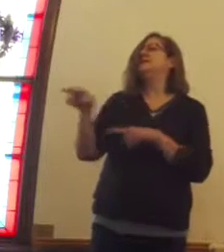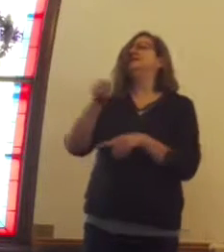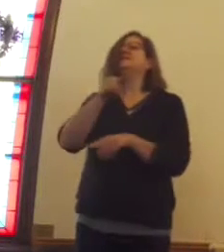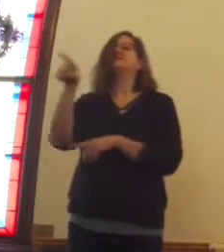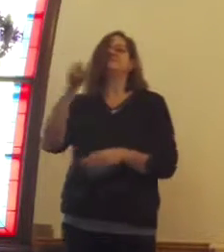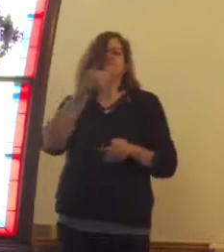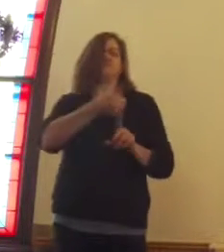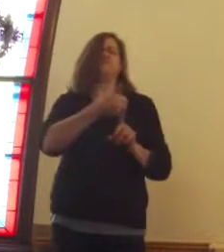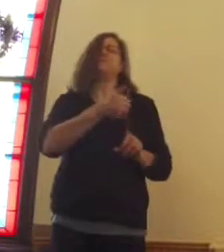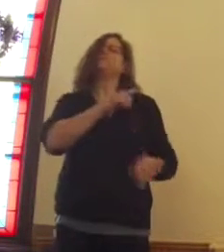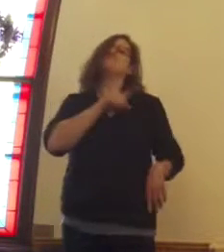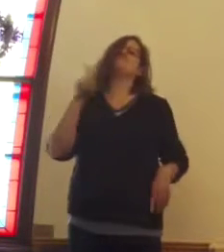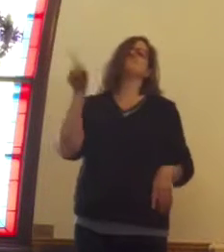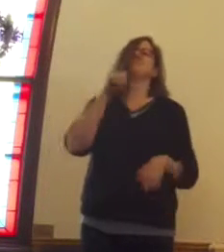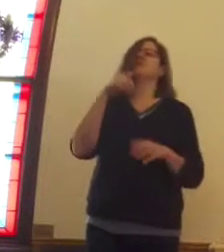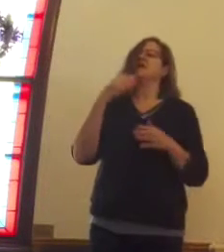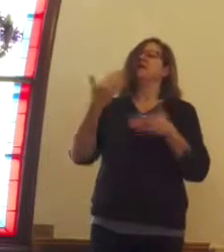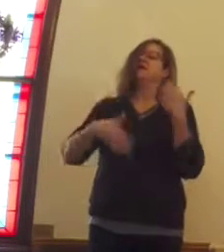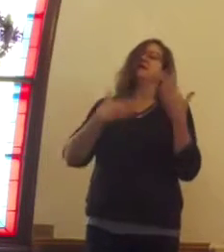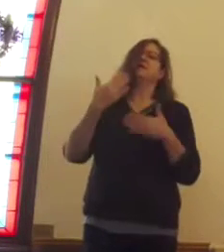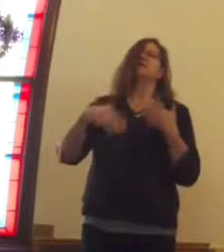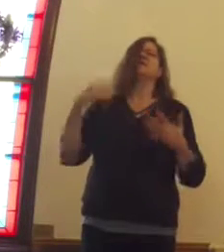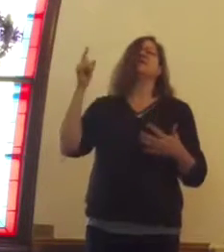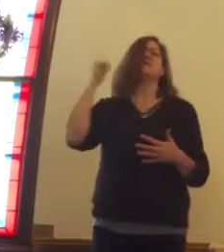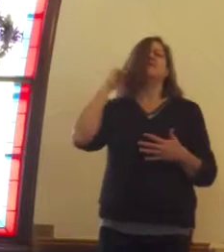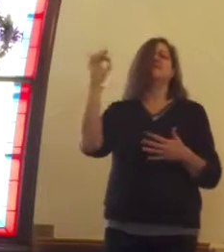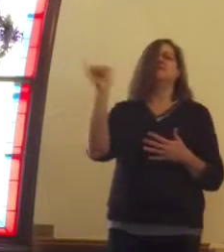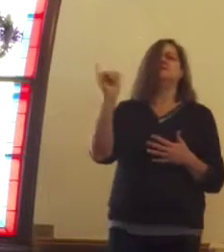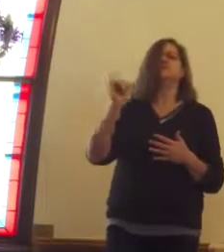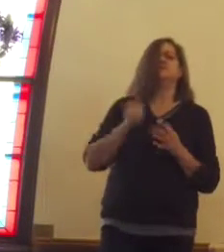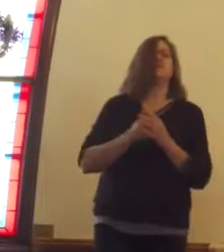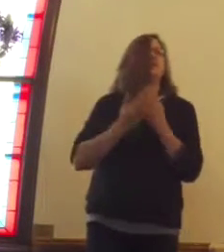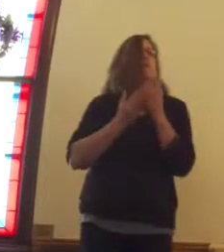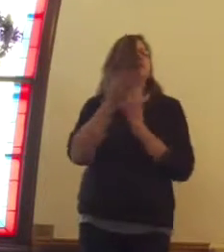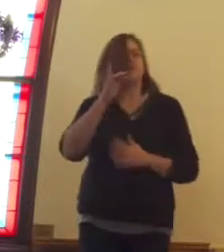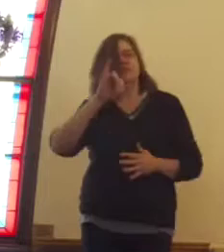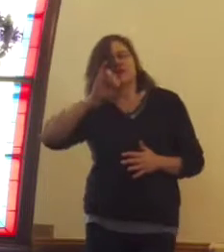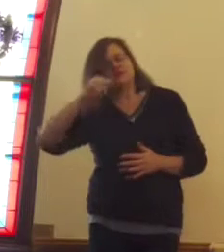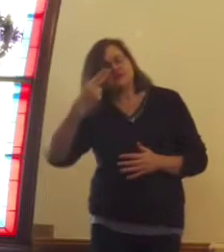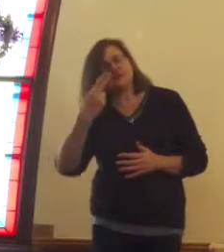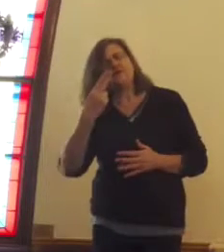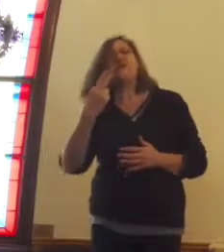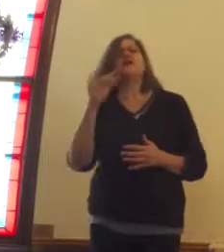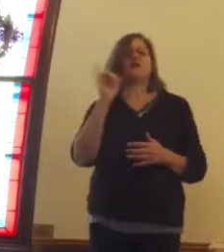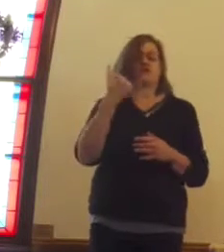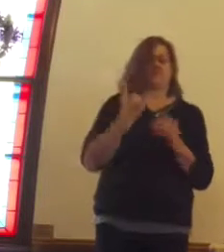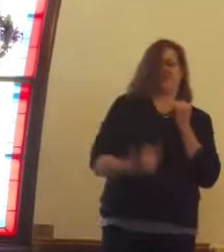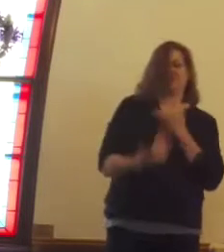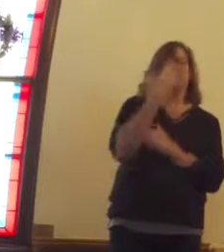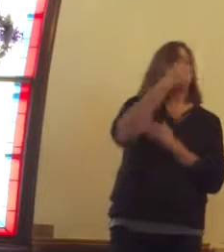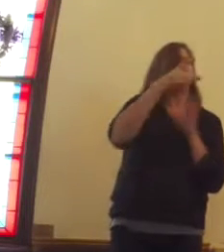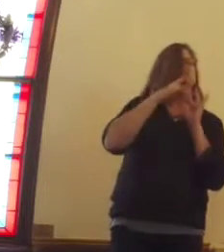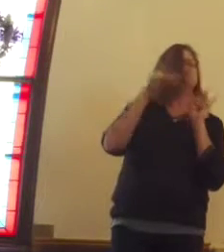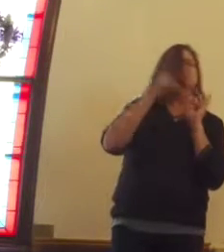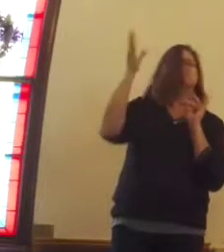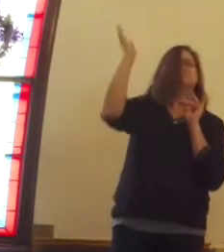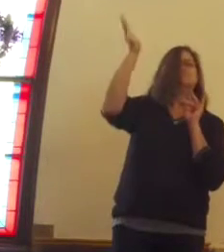we hear in other parts previously, we hear through Isaiah, and we heard some of it this morning, that